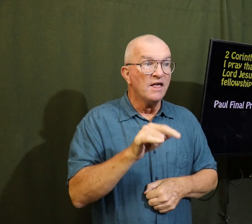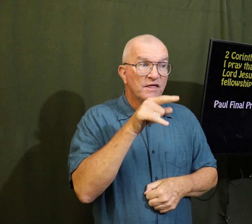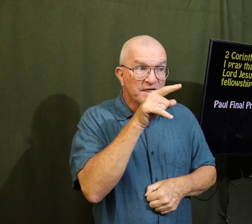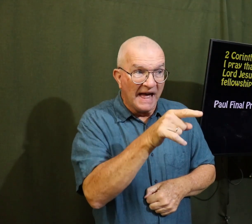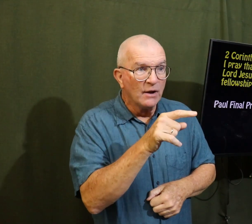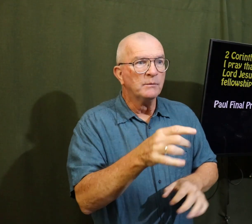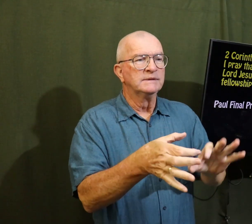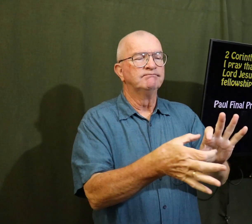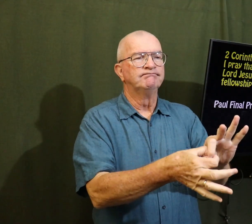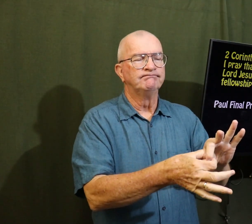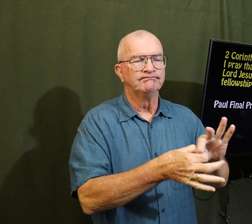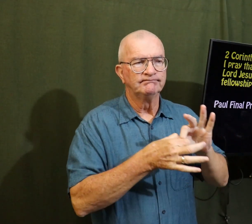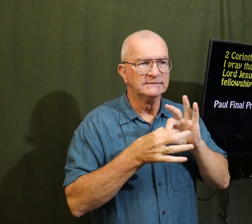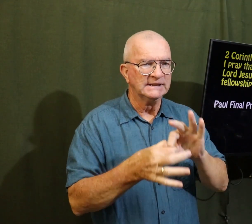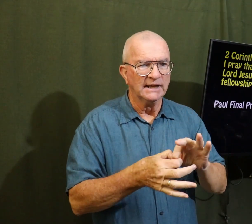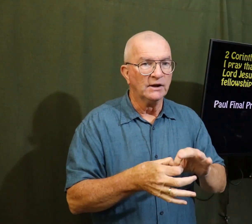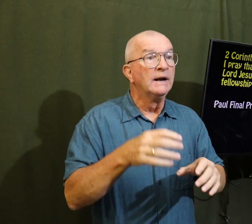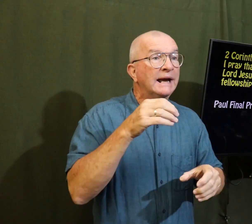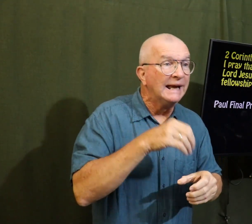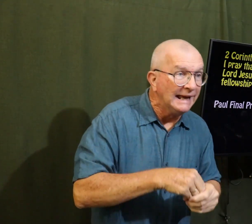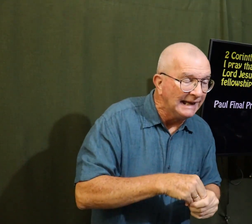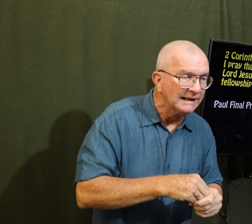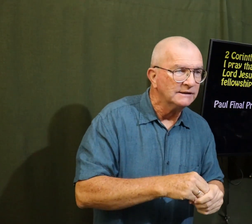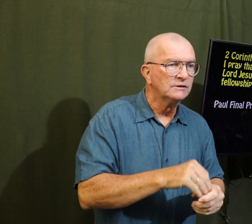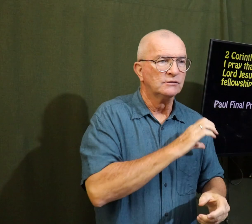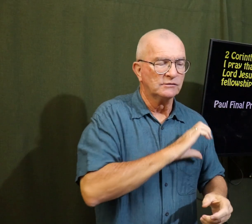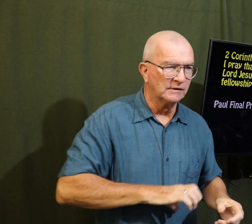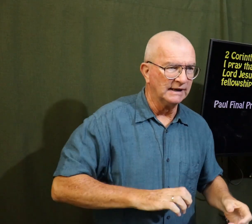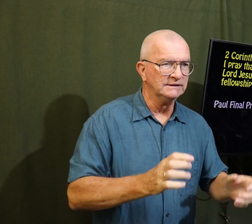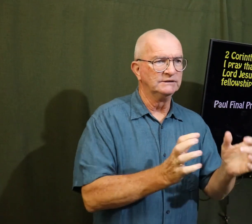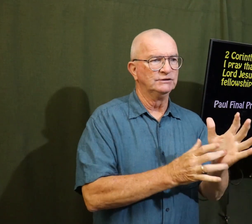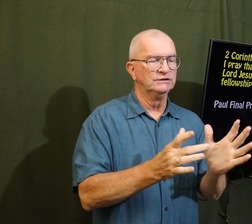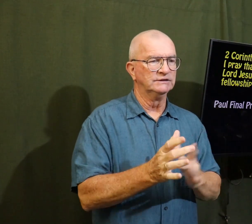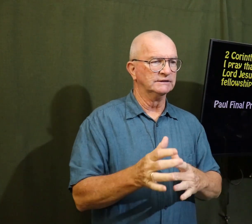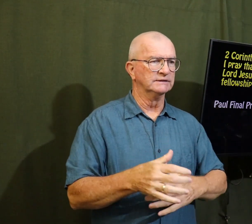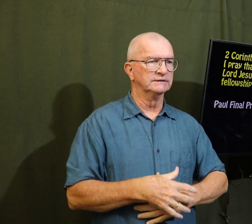that they would be united in Christ Jesus